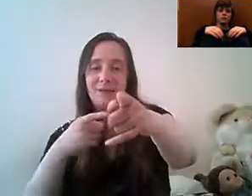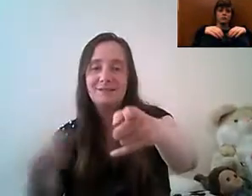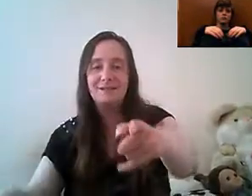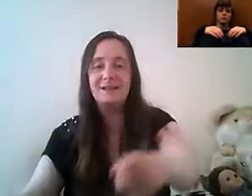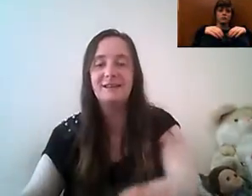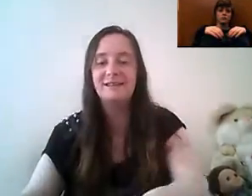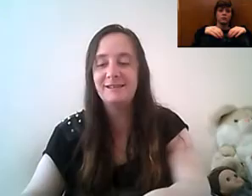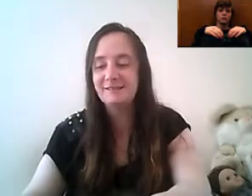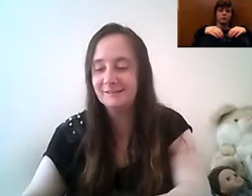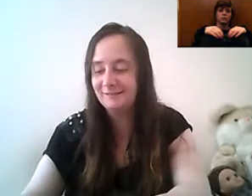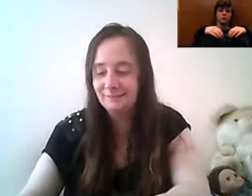mistake